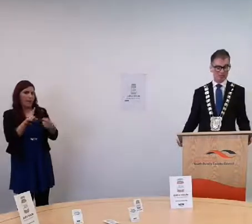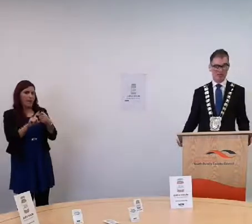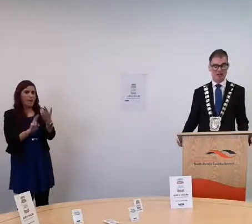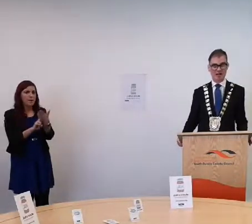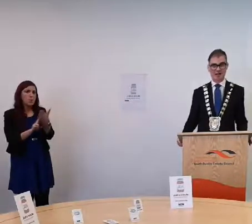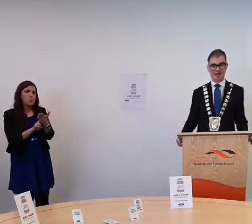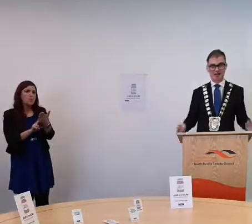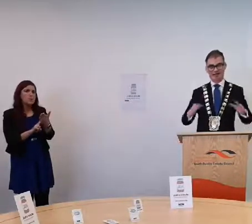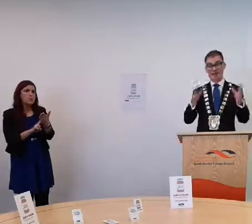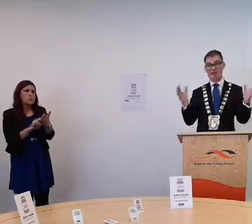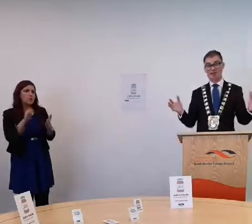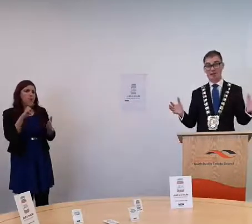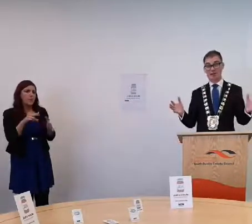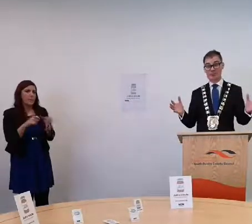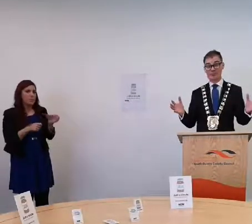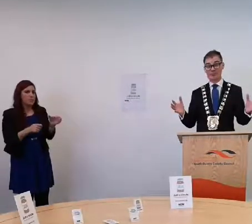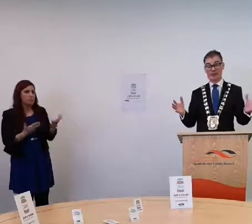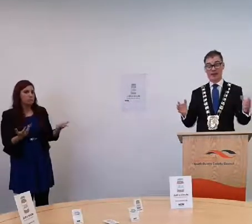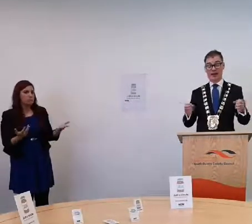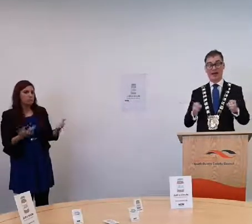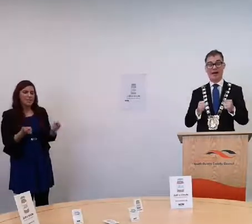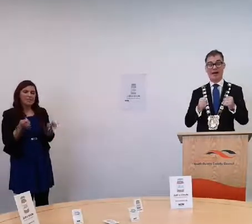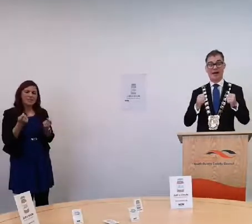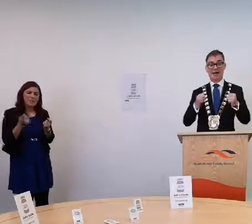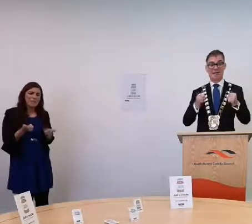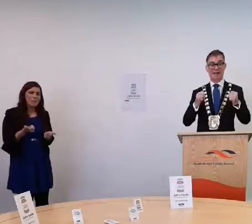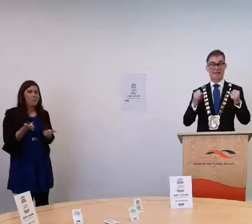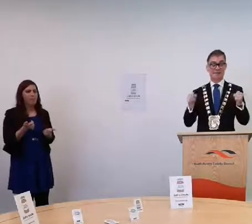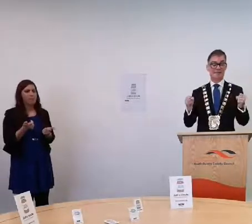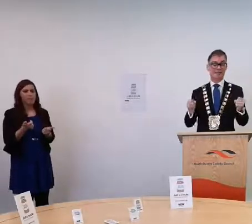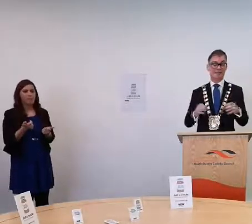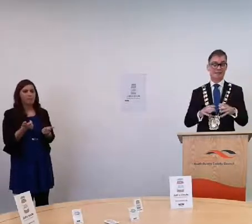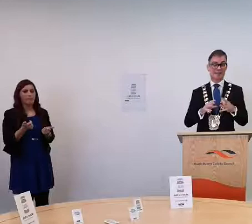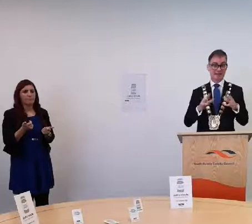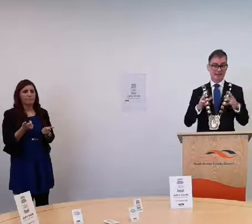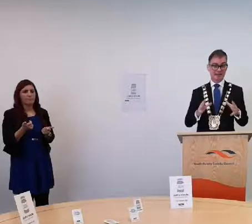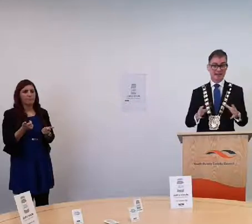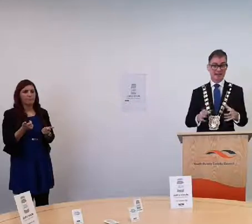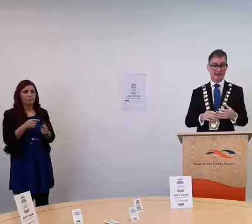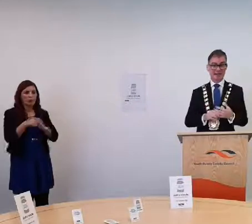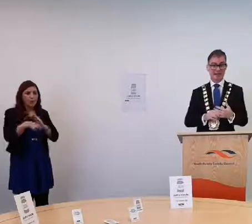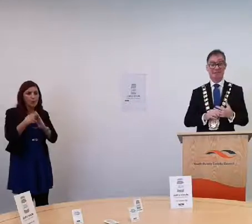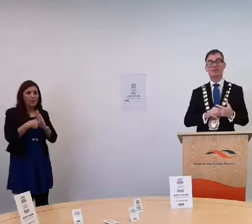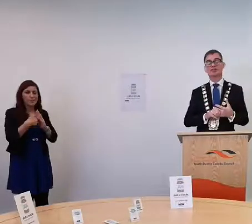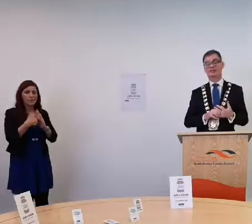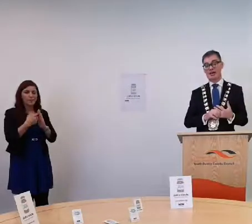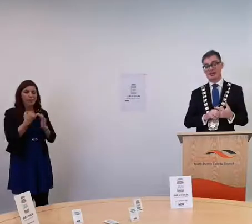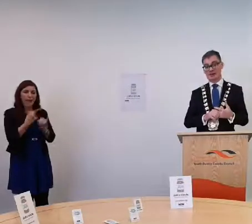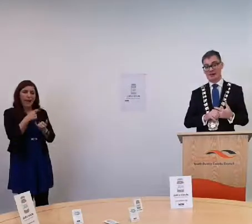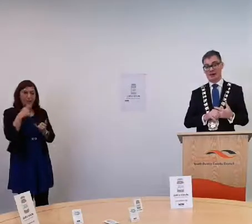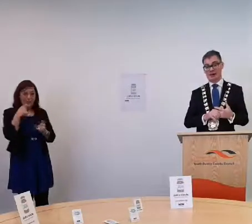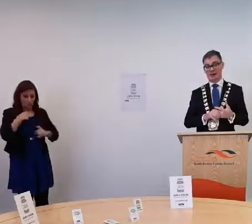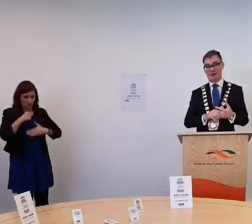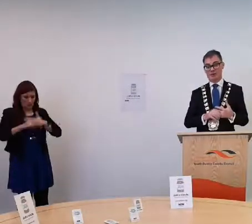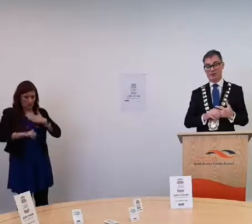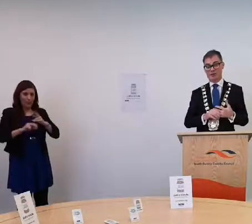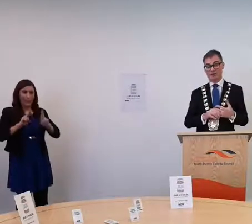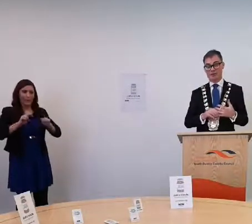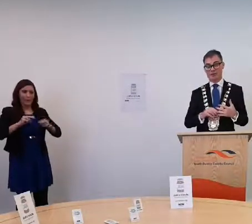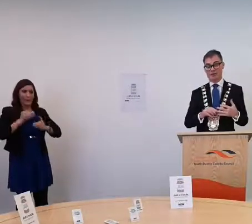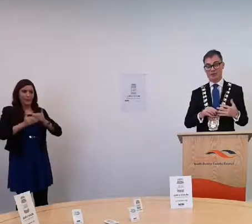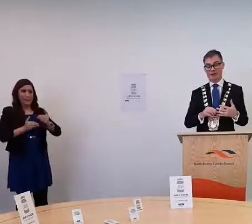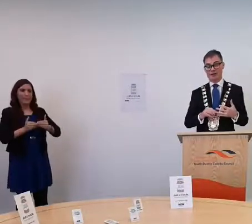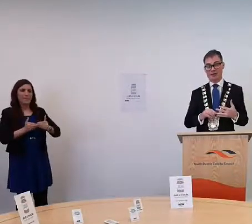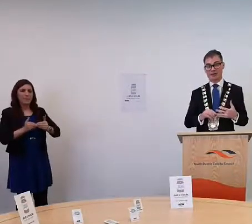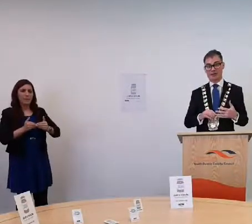jam card. It's so simple. And as I said, today is another step on the road